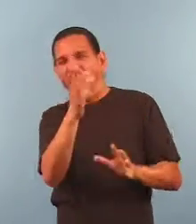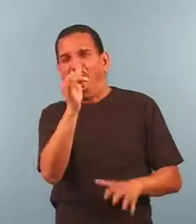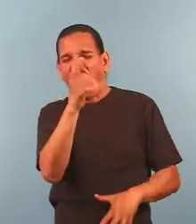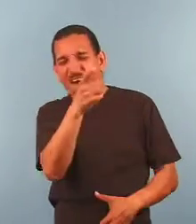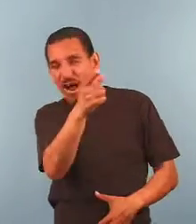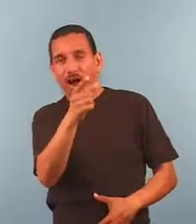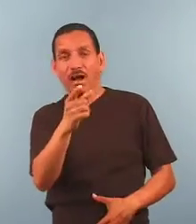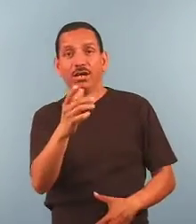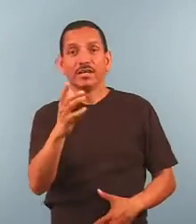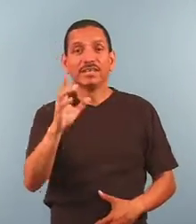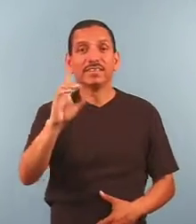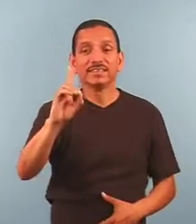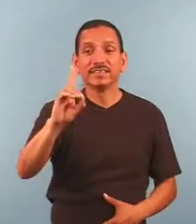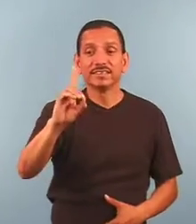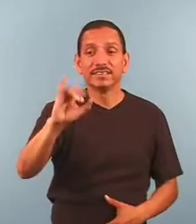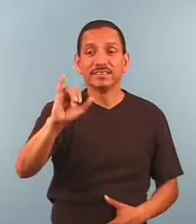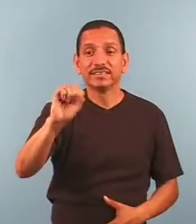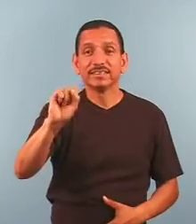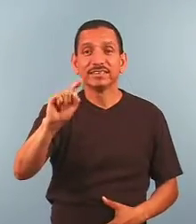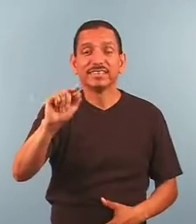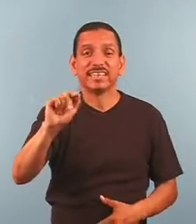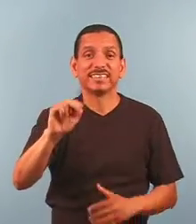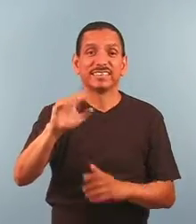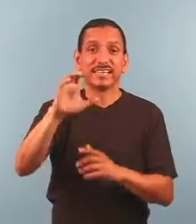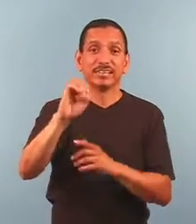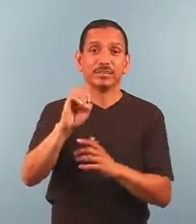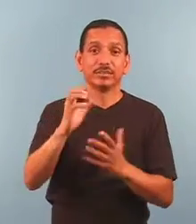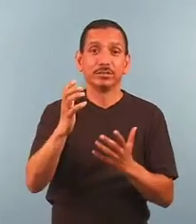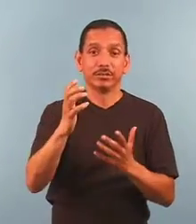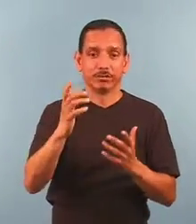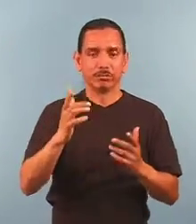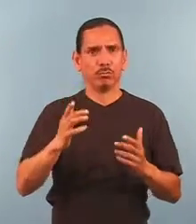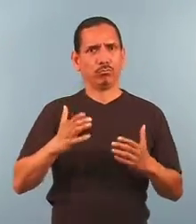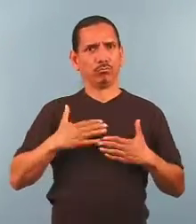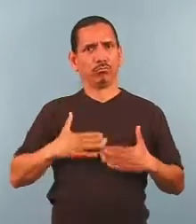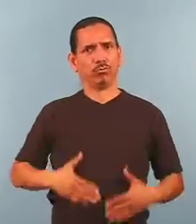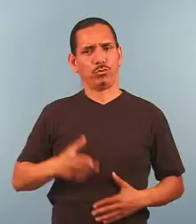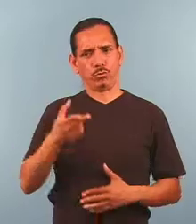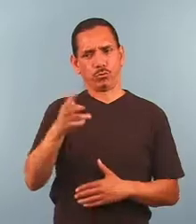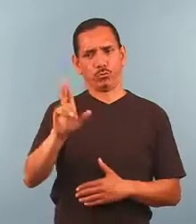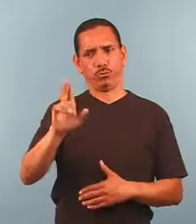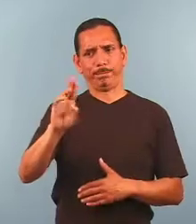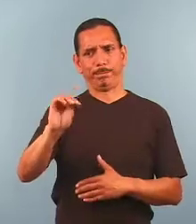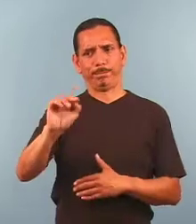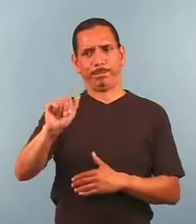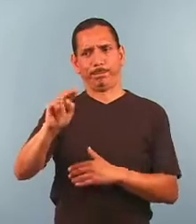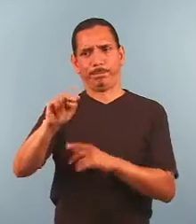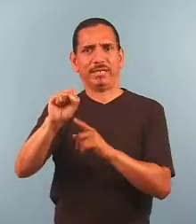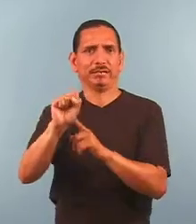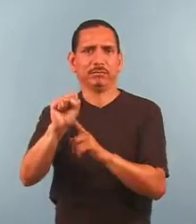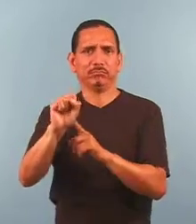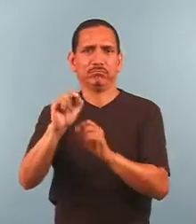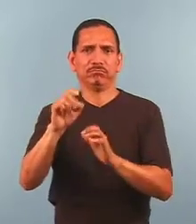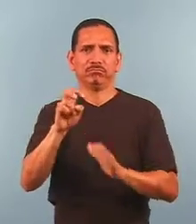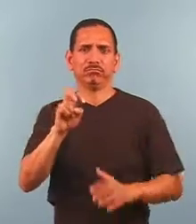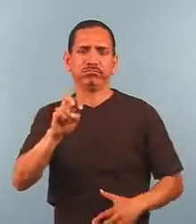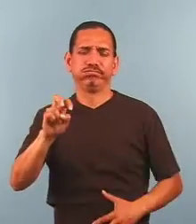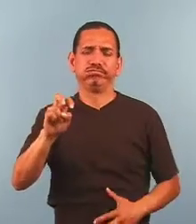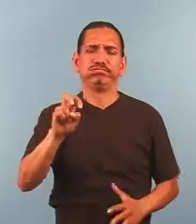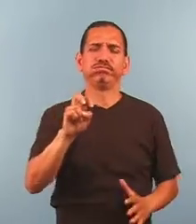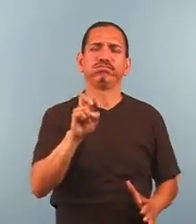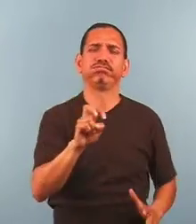At this scale, the farthest distance humans have traveled